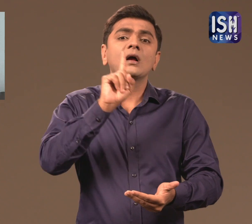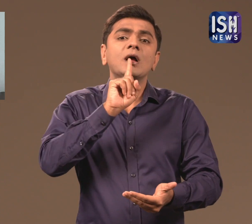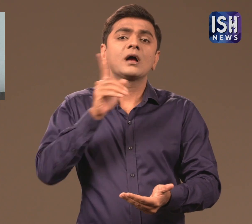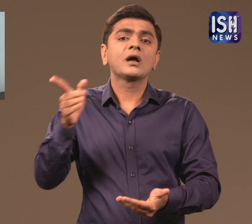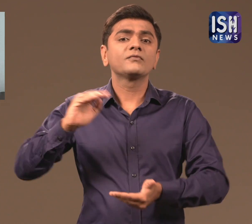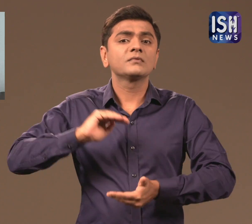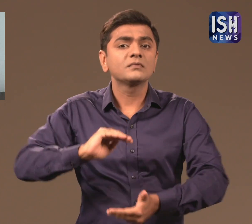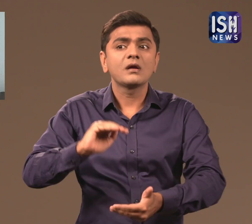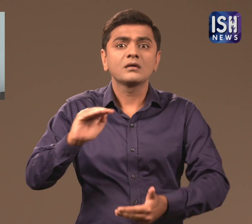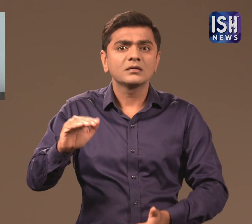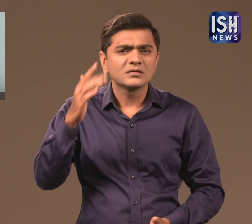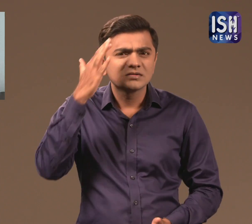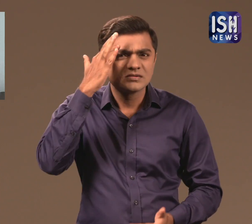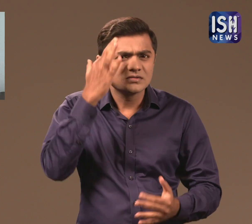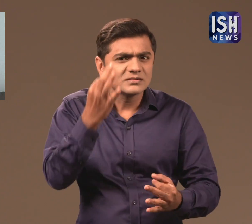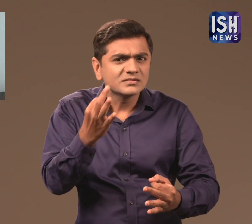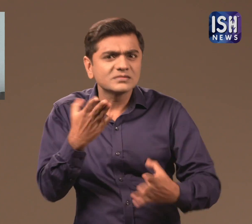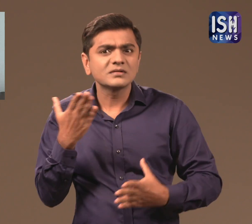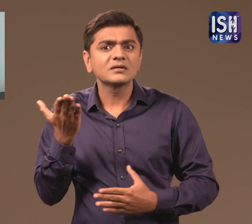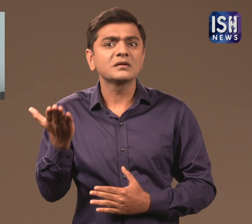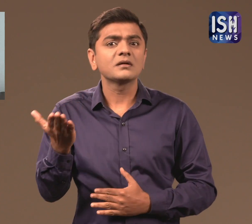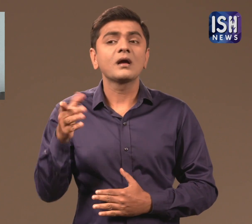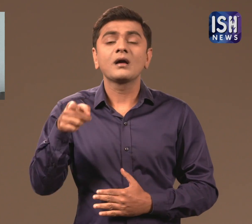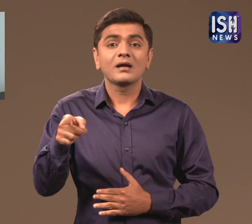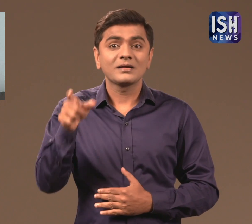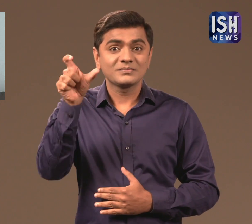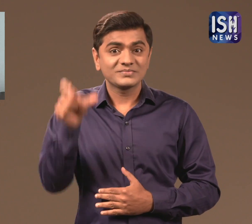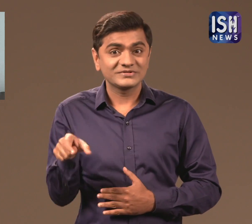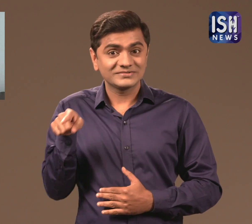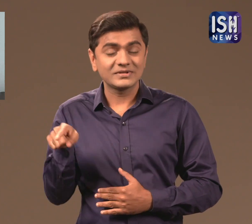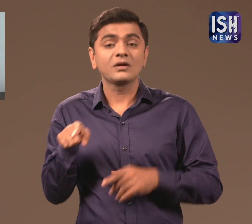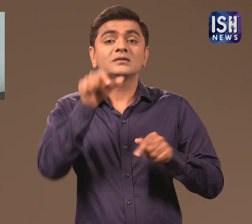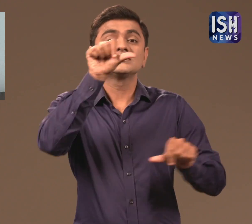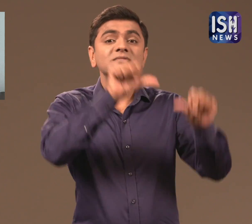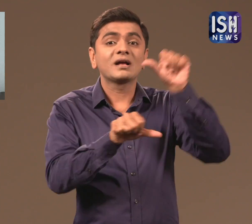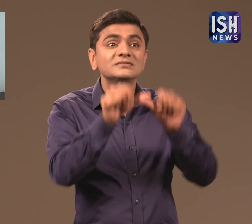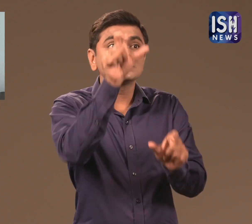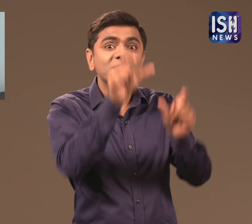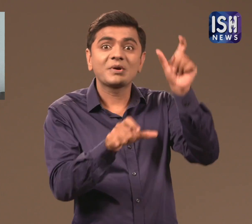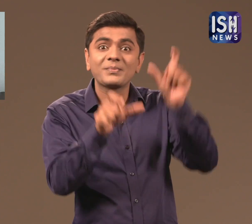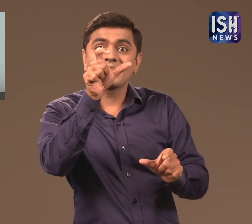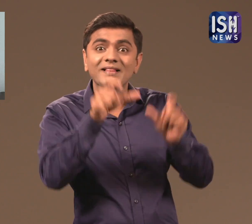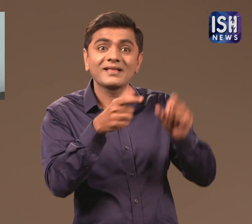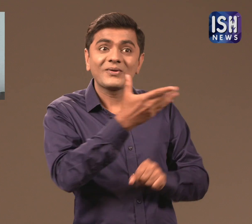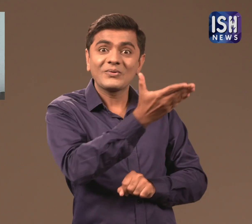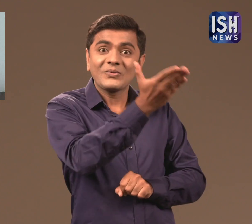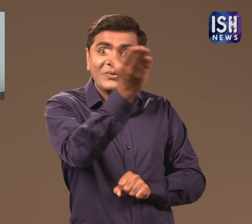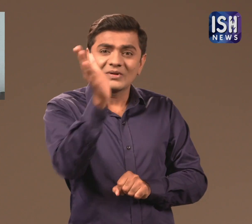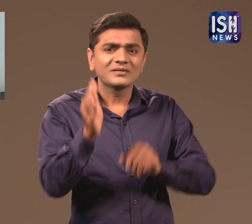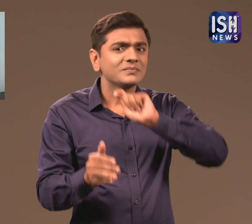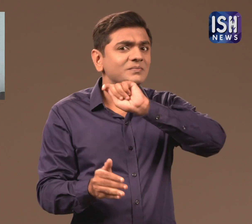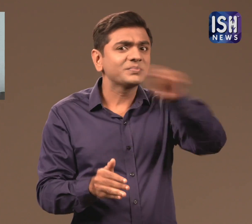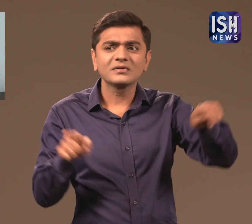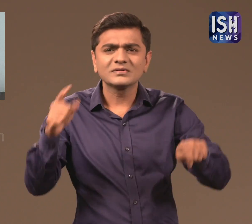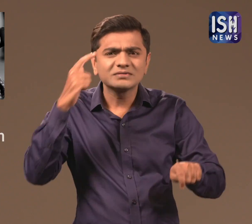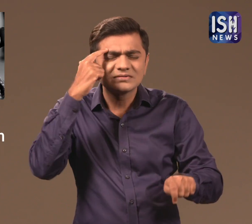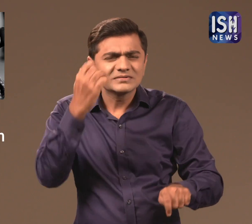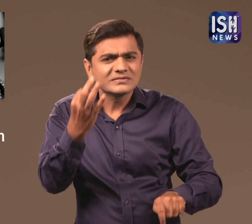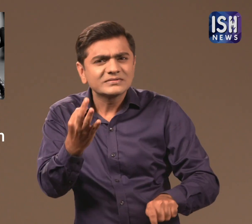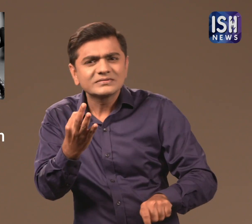He was born Deaf. He is extremely smart. Darren has beat some of the smartest scientists in the world.